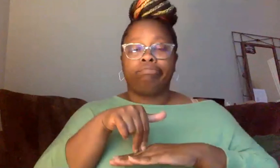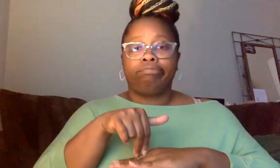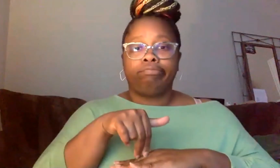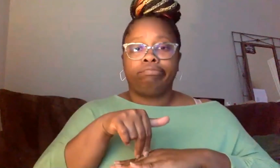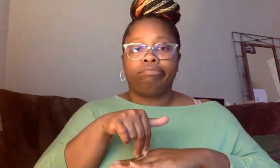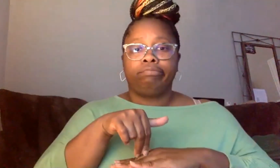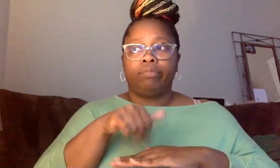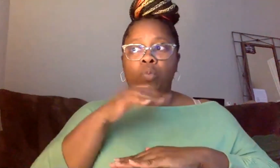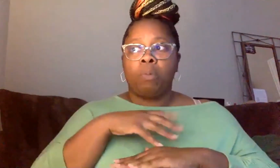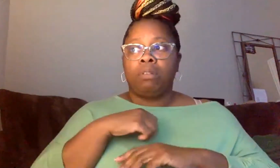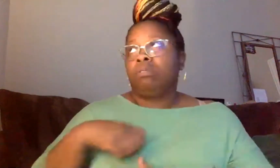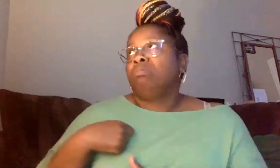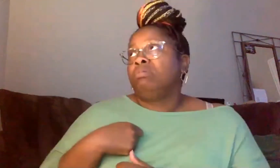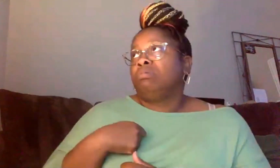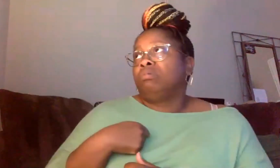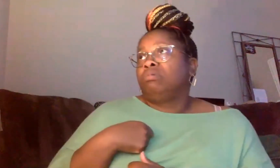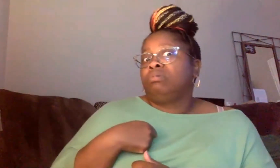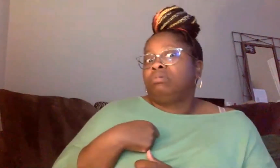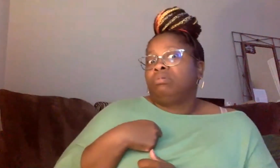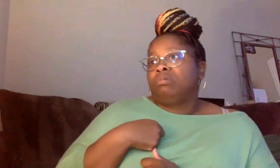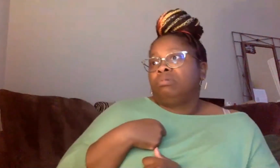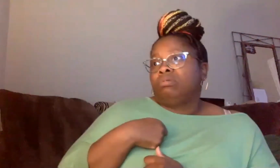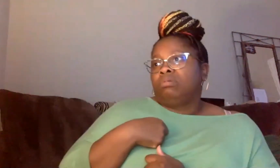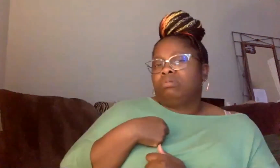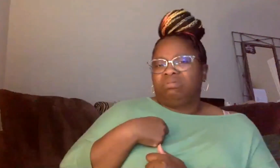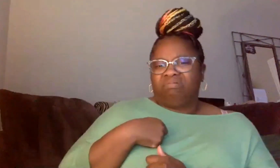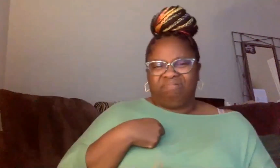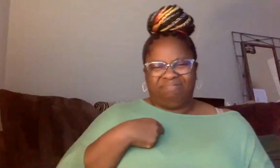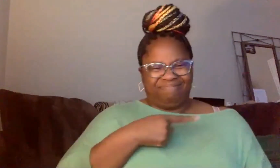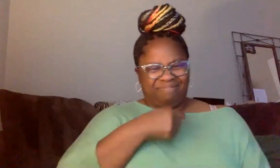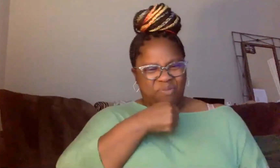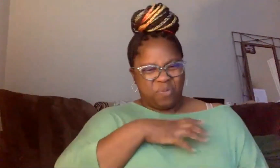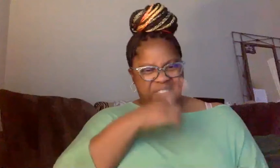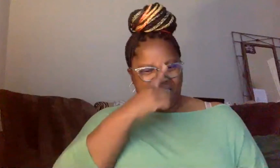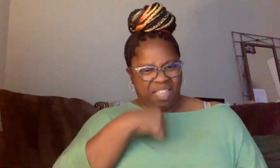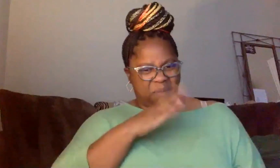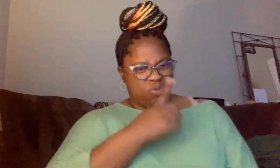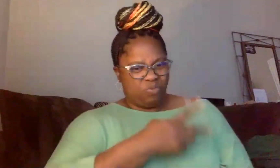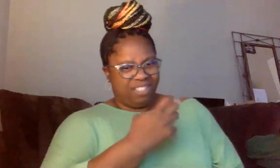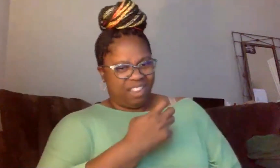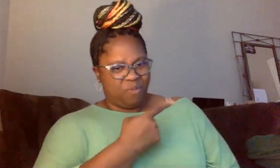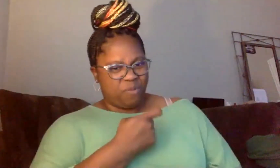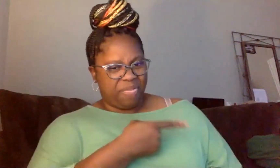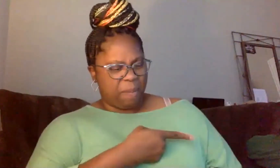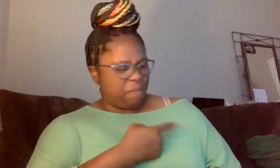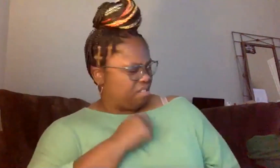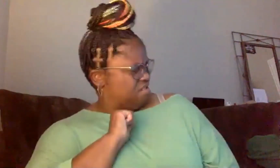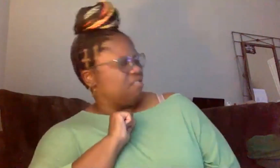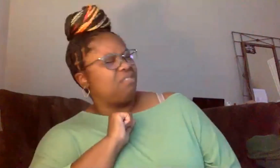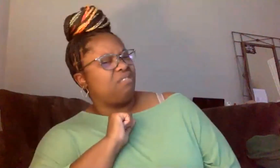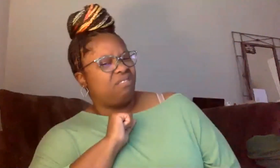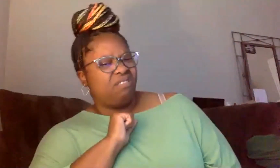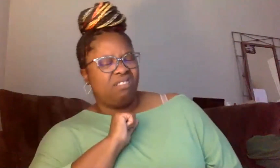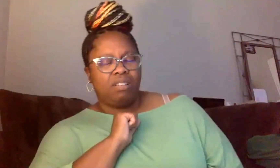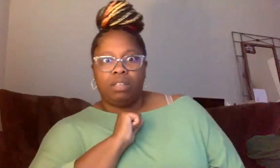to the edge of the elevator because they think me being in there, I'm going to steal something from you. We, we've seen this story play out